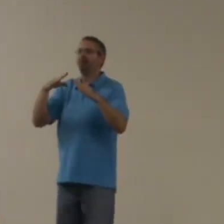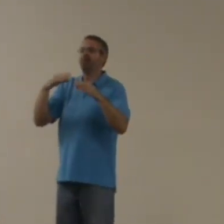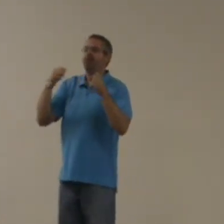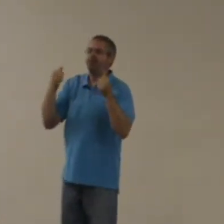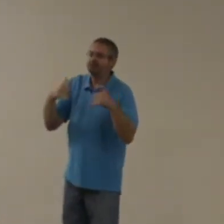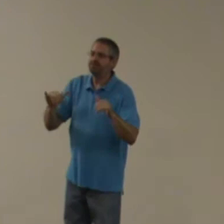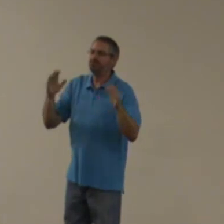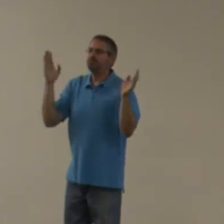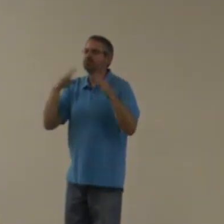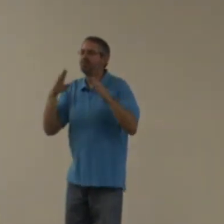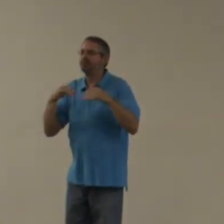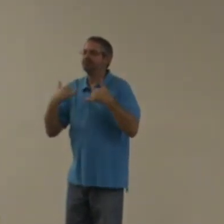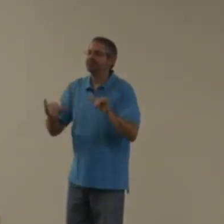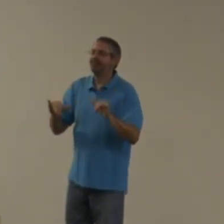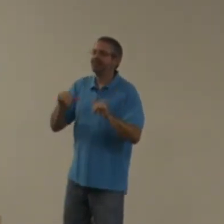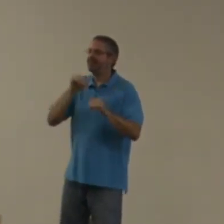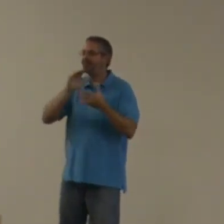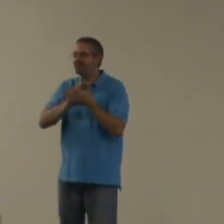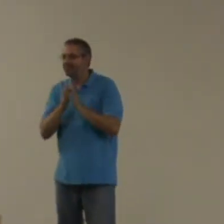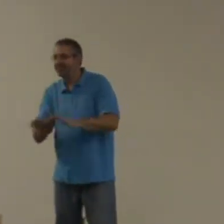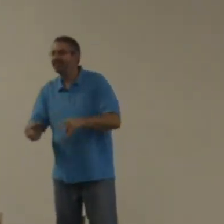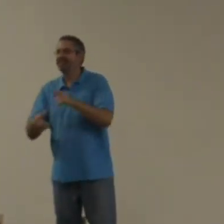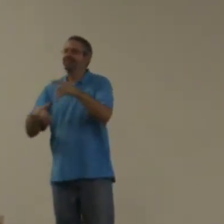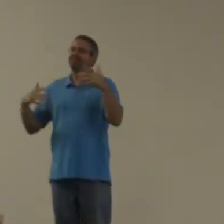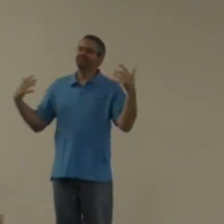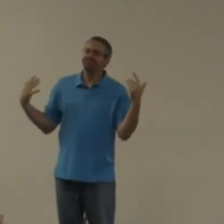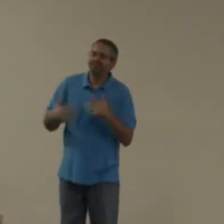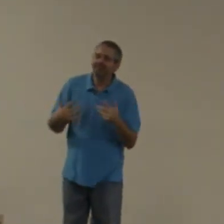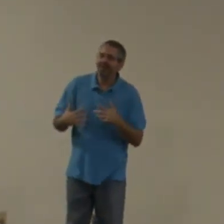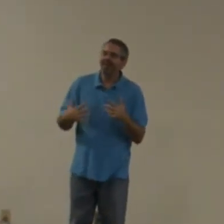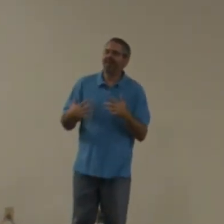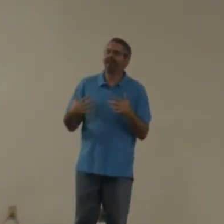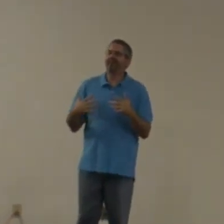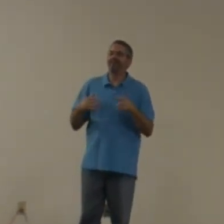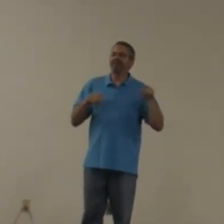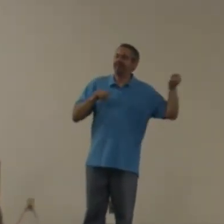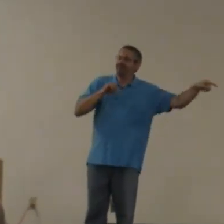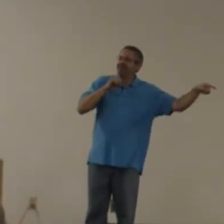It's not over